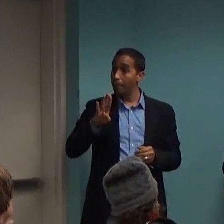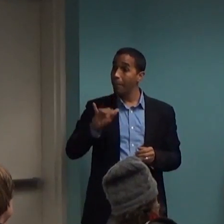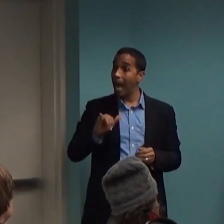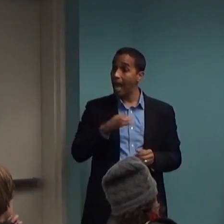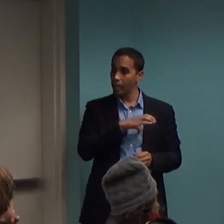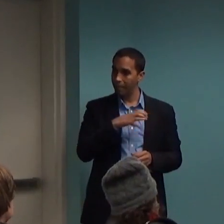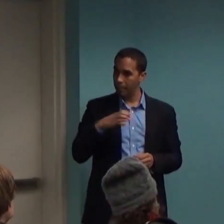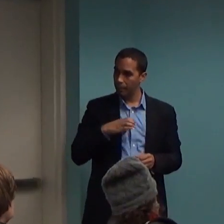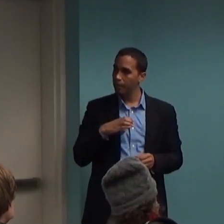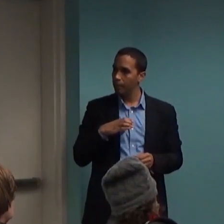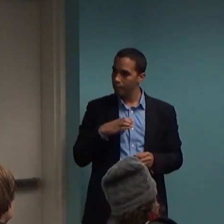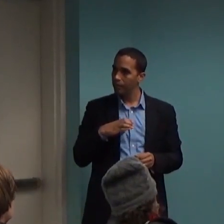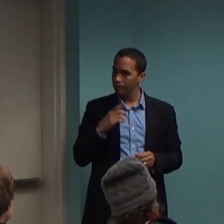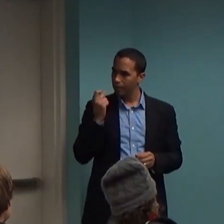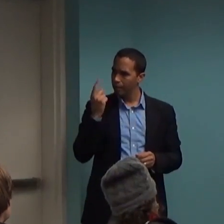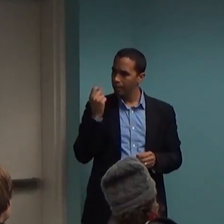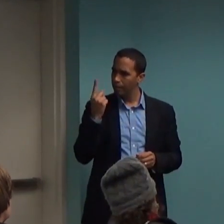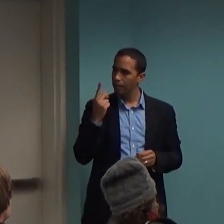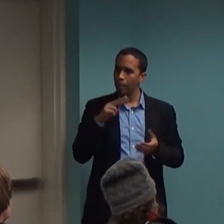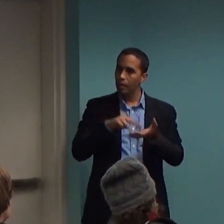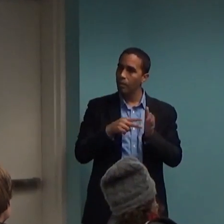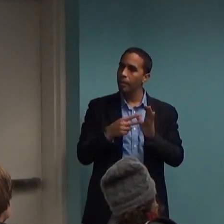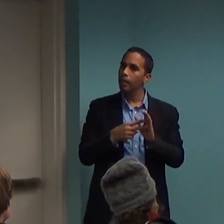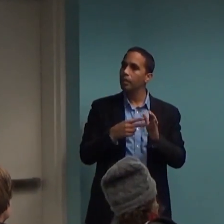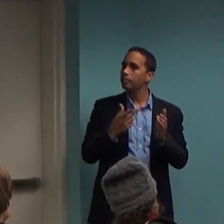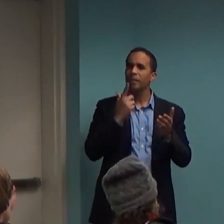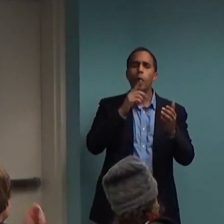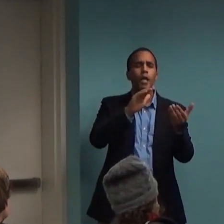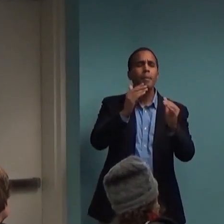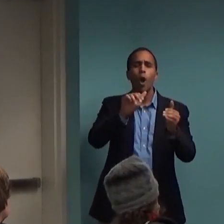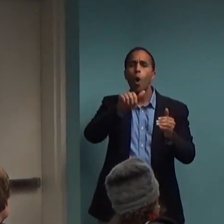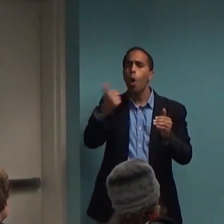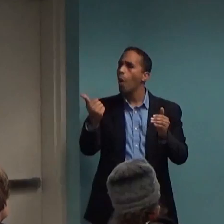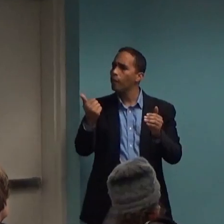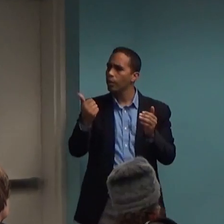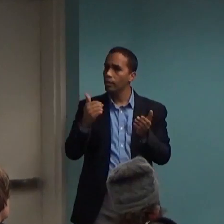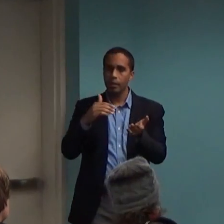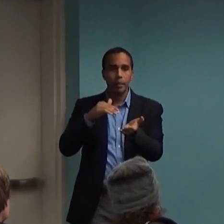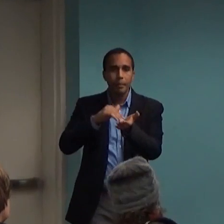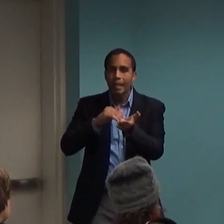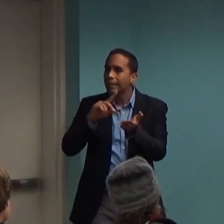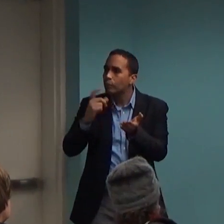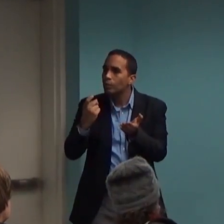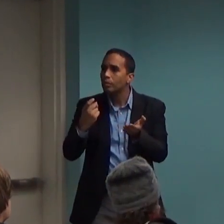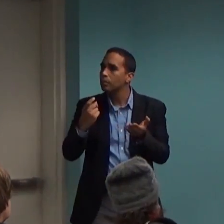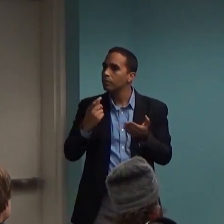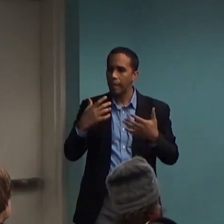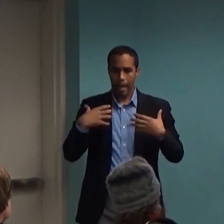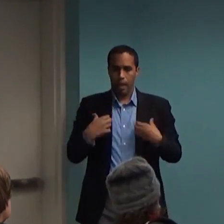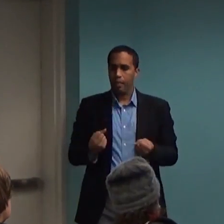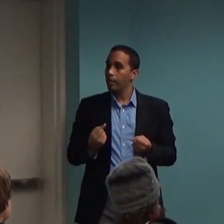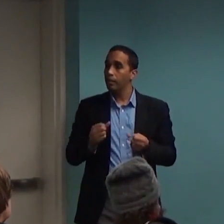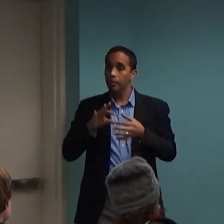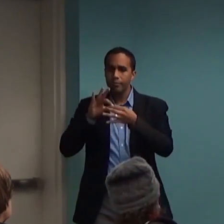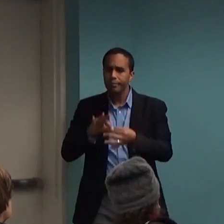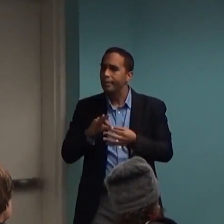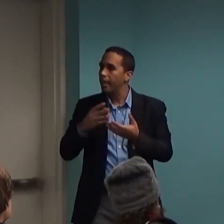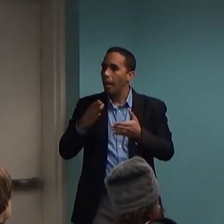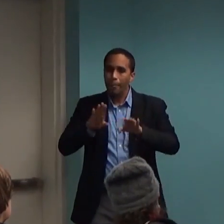let's say, how do they determine other medical diagnoses? It's based upon a biological theory that says,